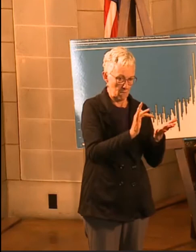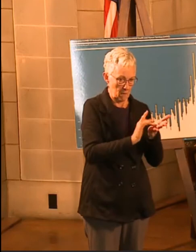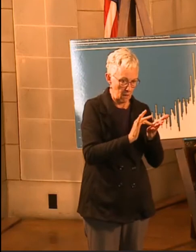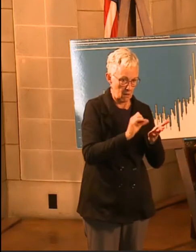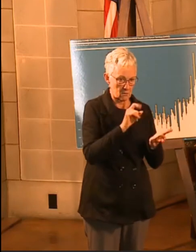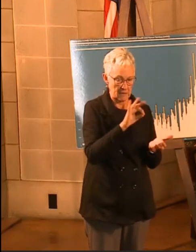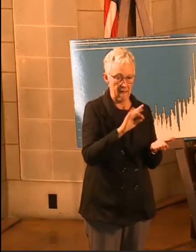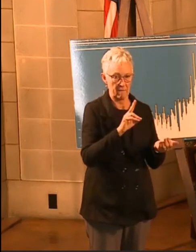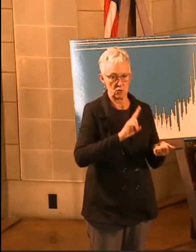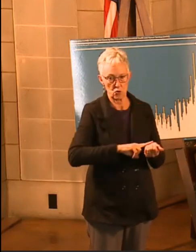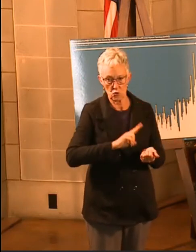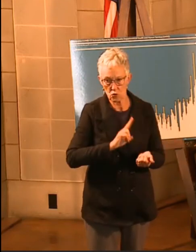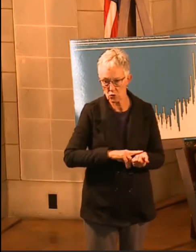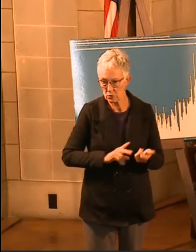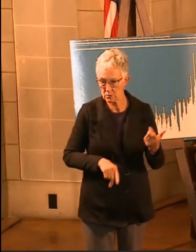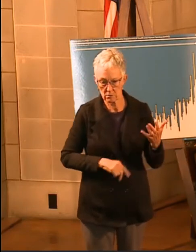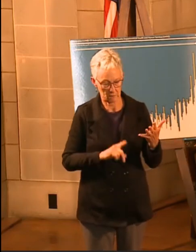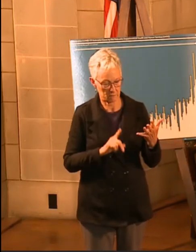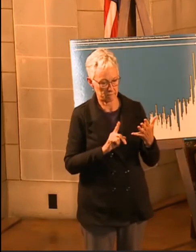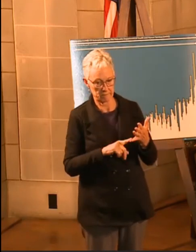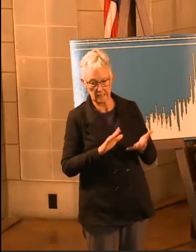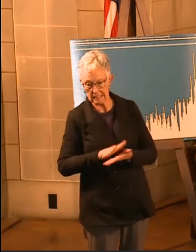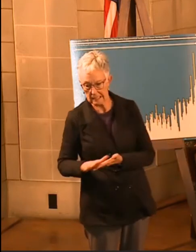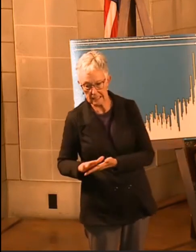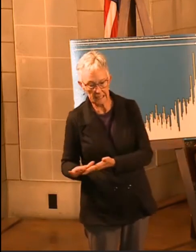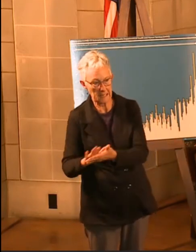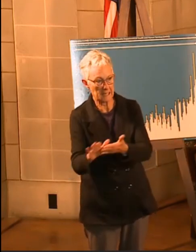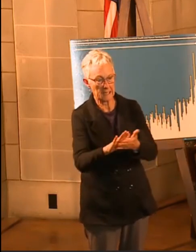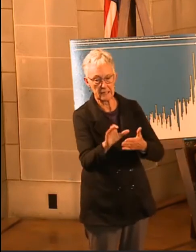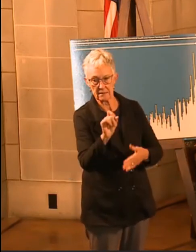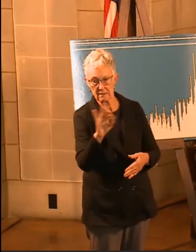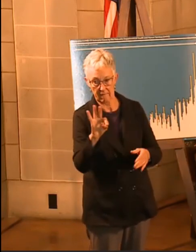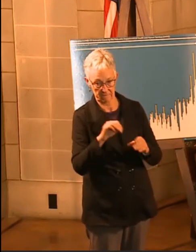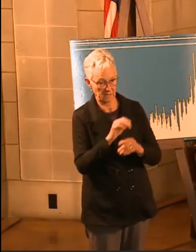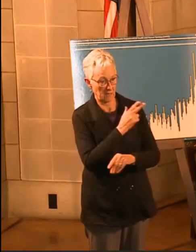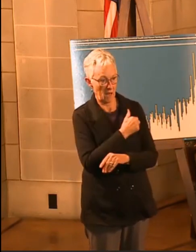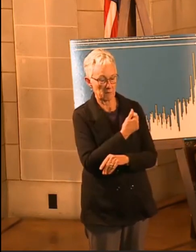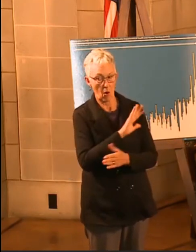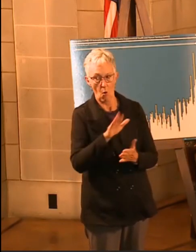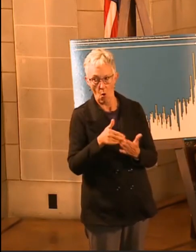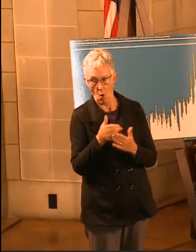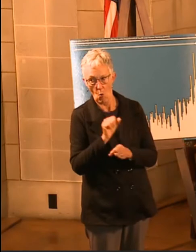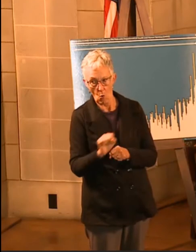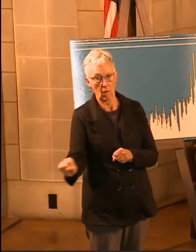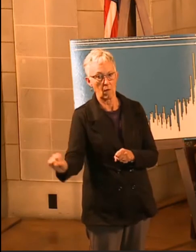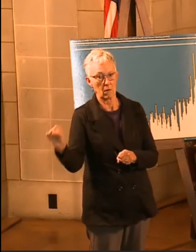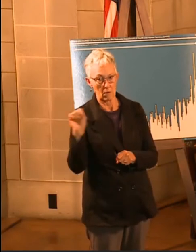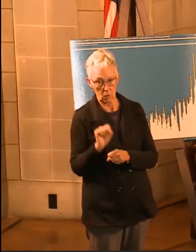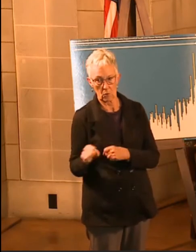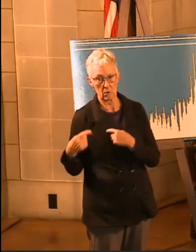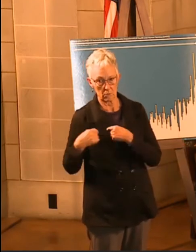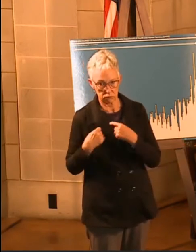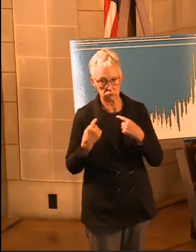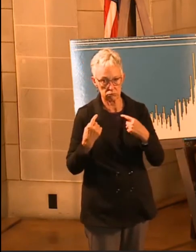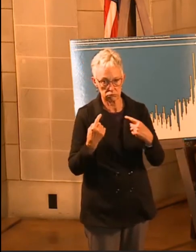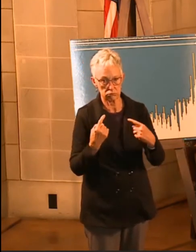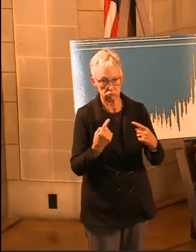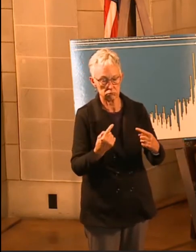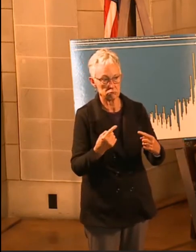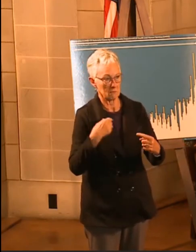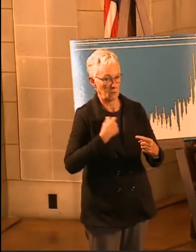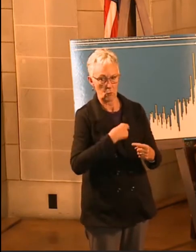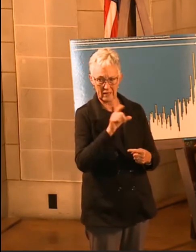staff, nurses, down to the custodial staff. So, as we need these hospitals to expand their